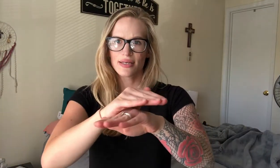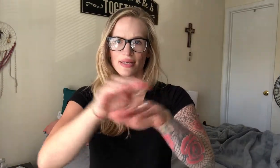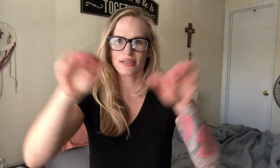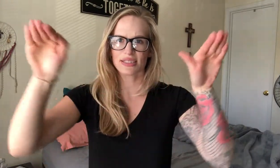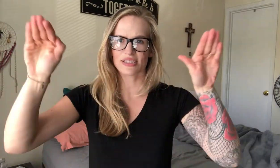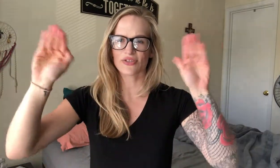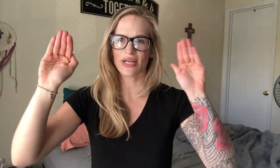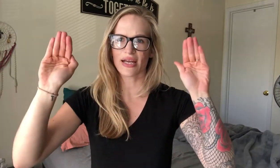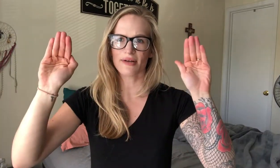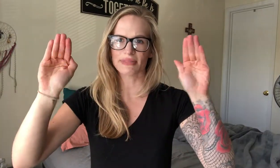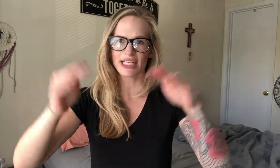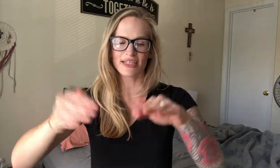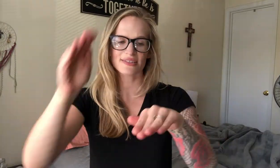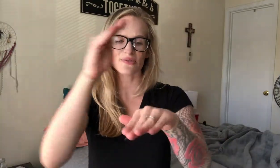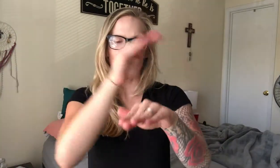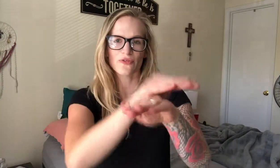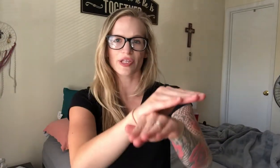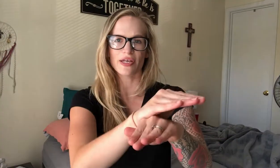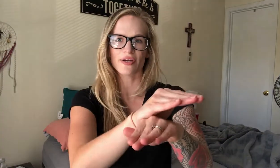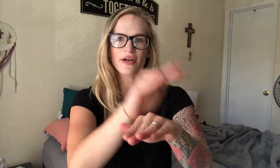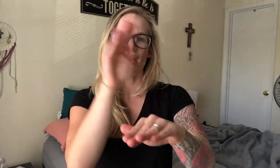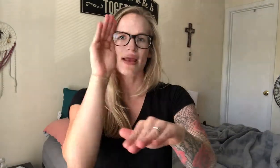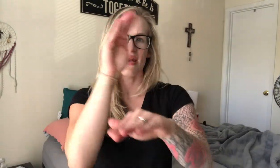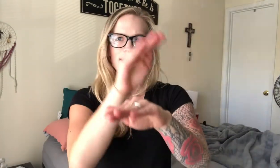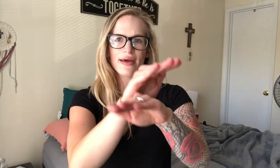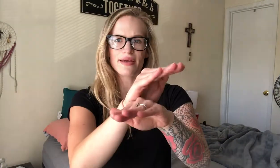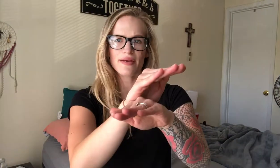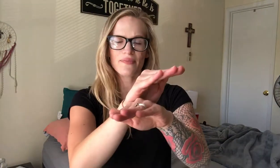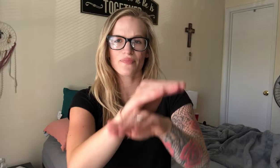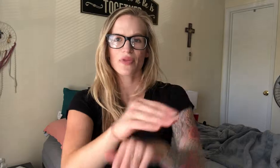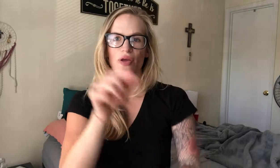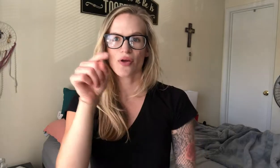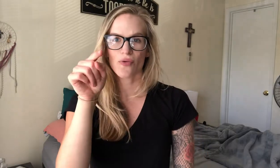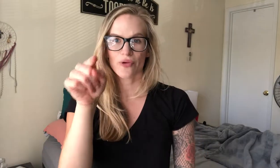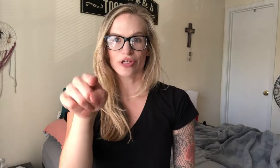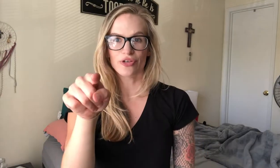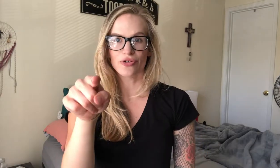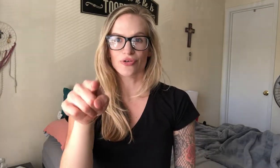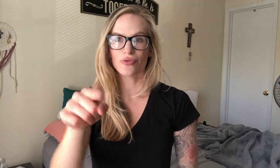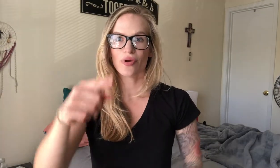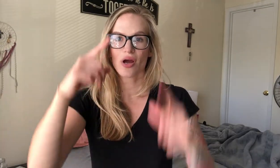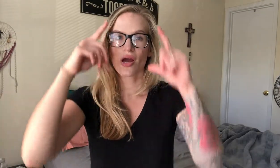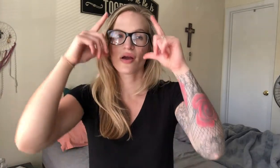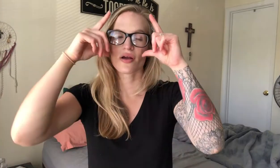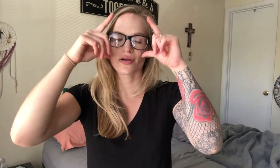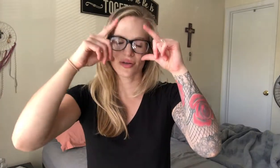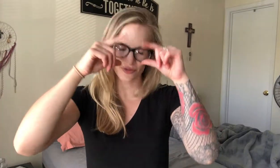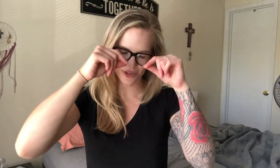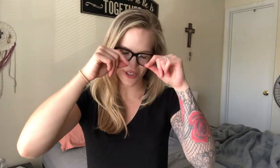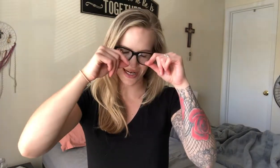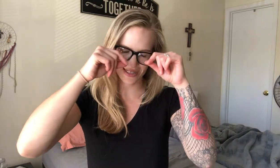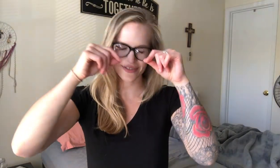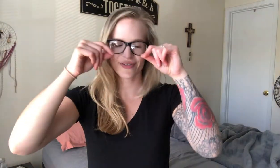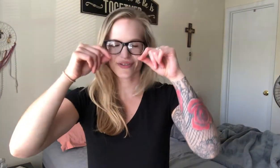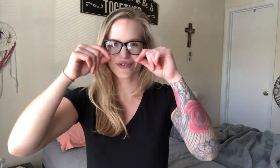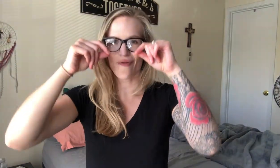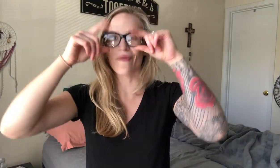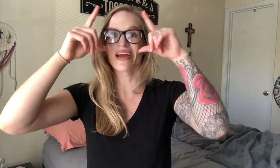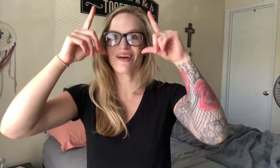just two like cupped hands, one over the other, night, when you close your eyes. So wake